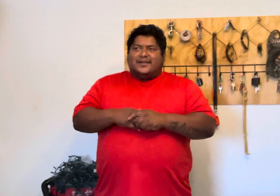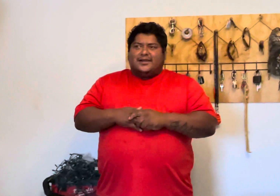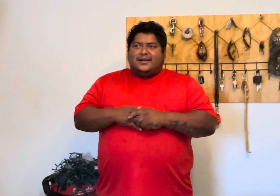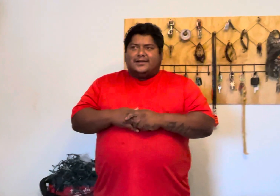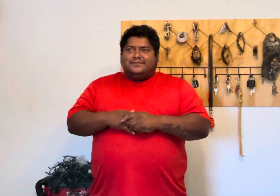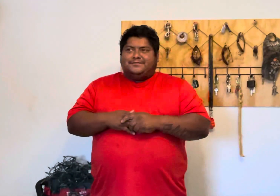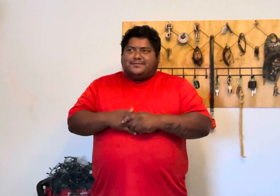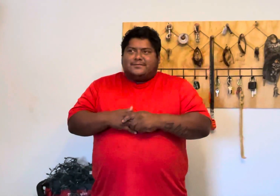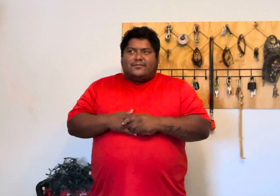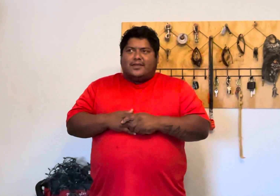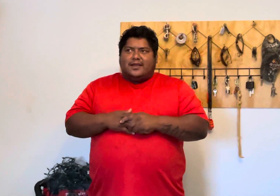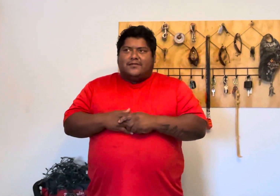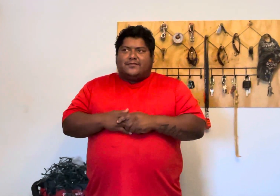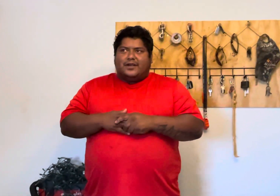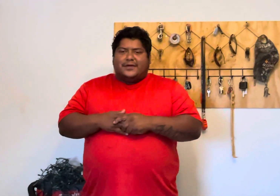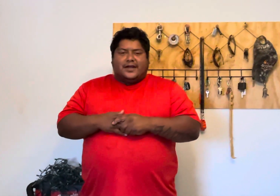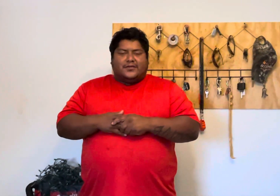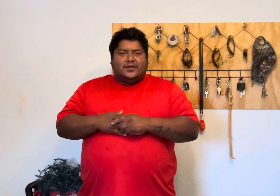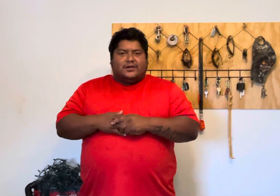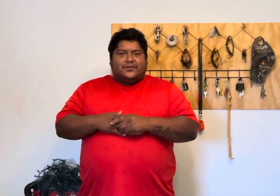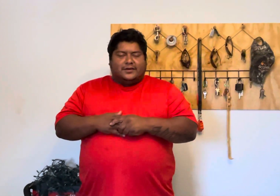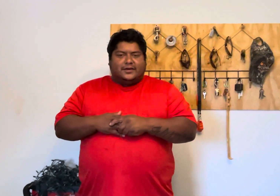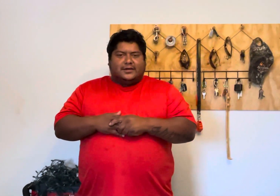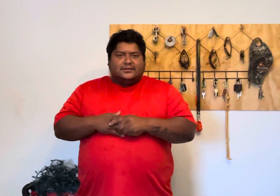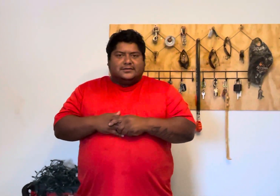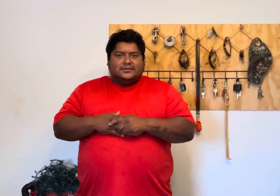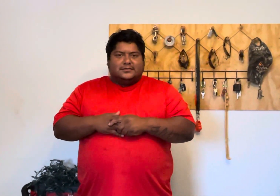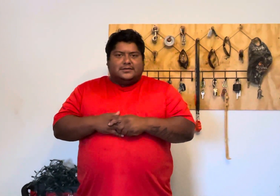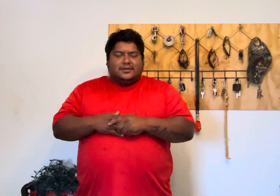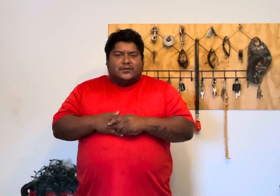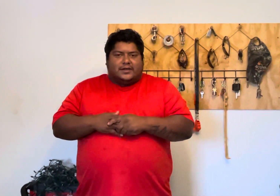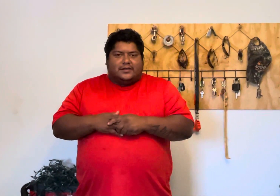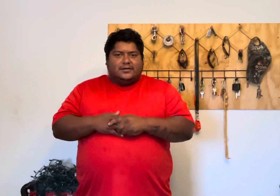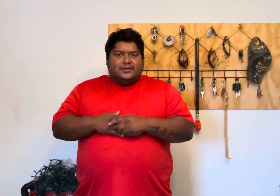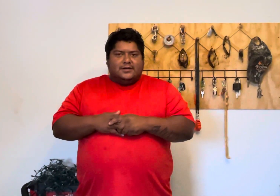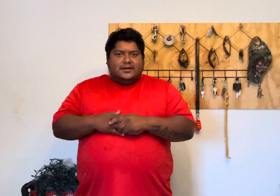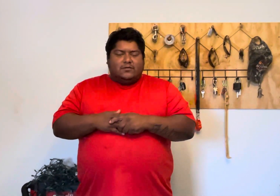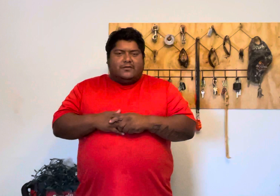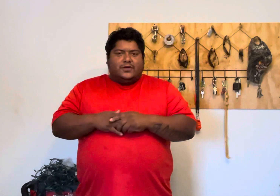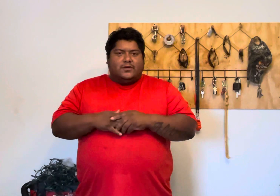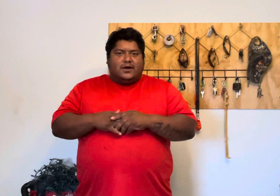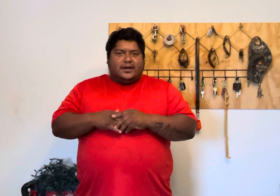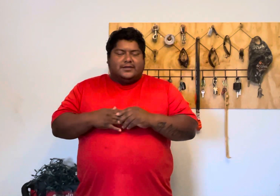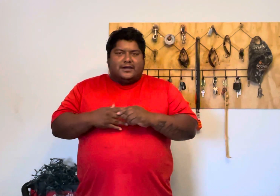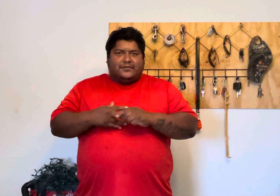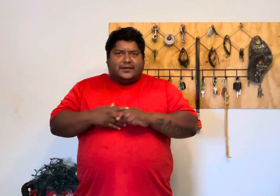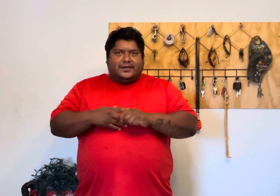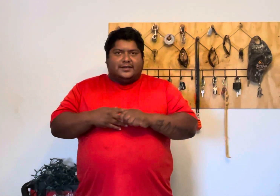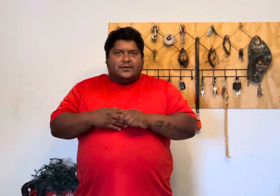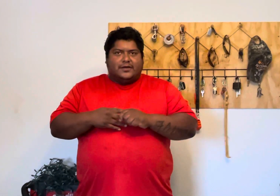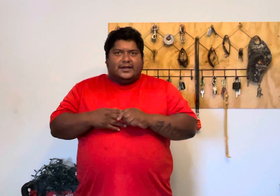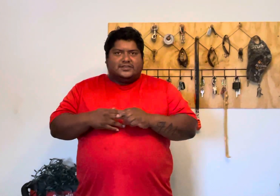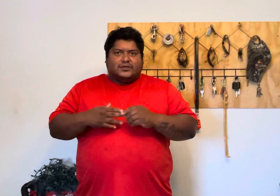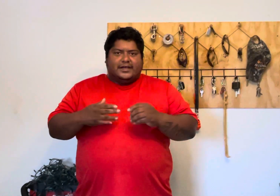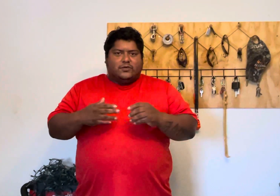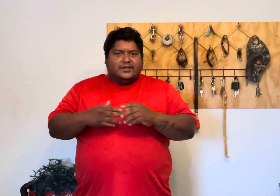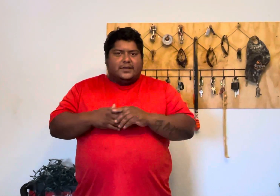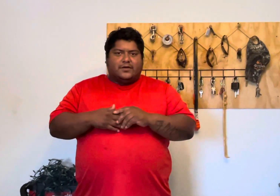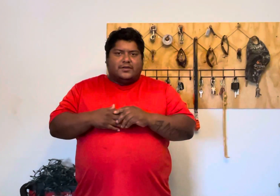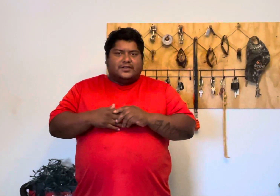uh if anybody out there looking for a quick review on and definitely uh go ahead and just try a quick demo go to the